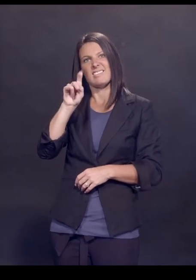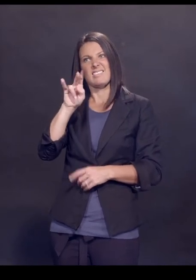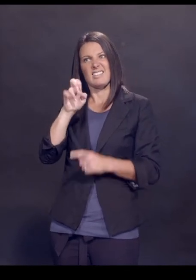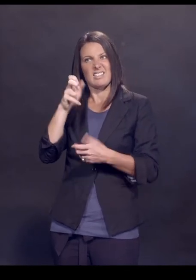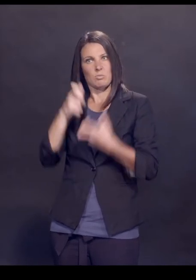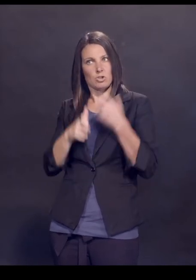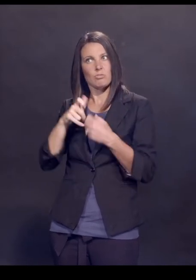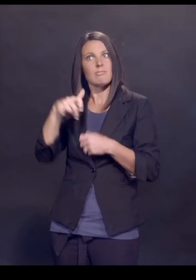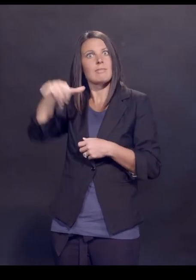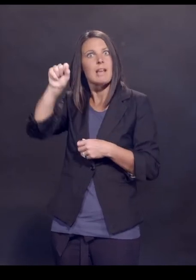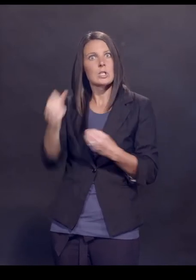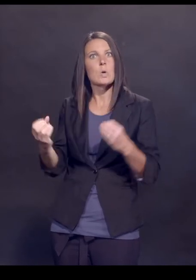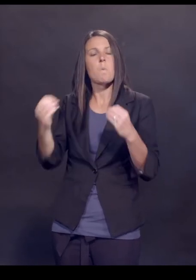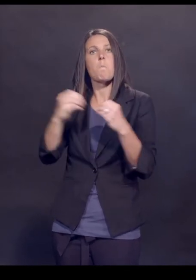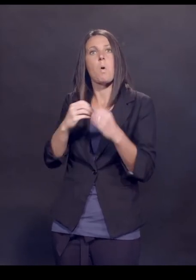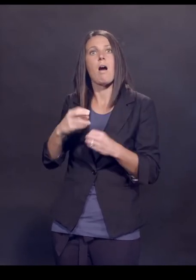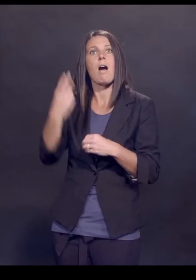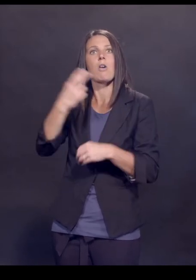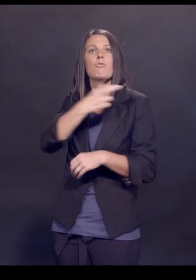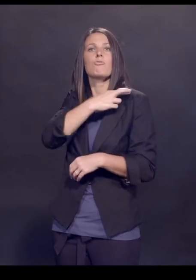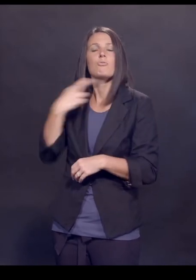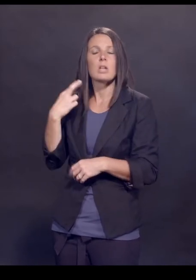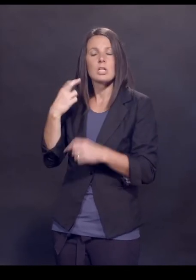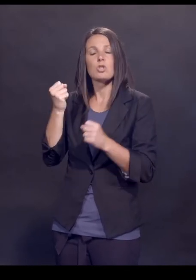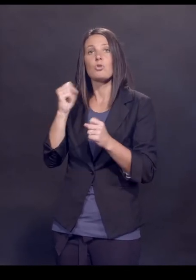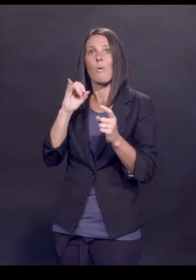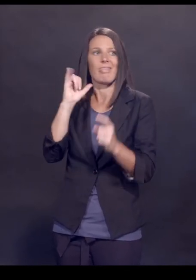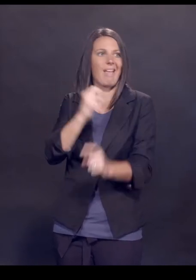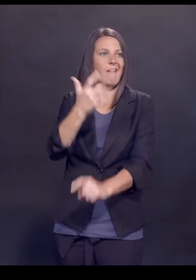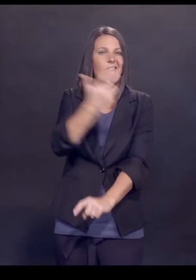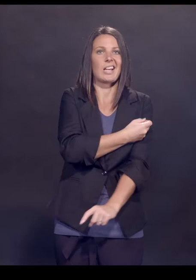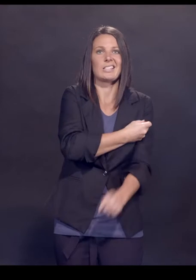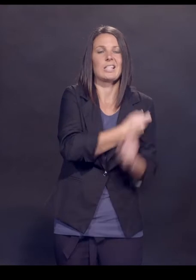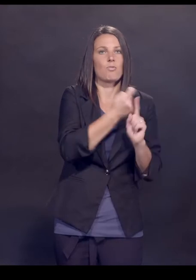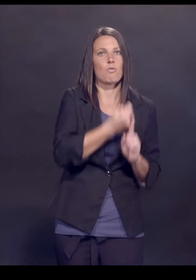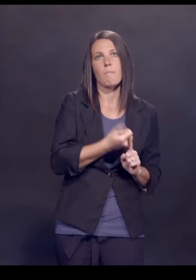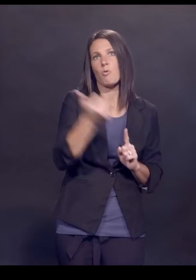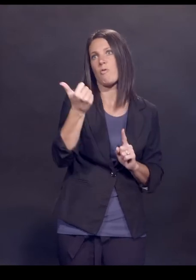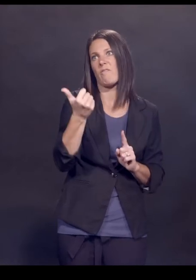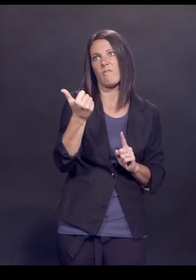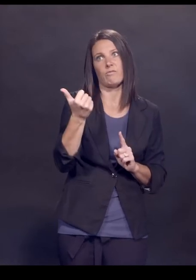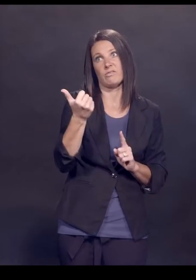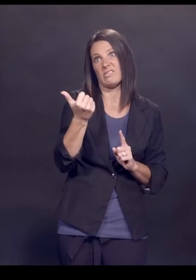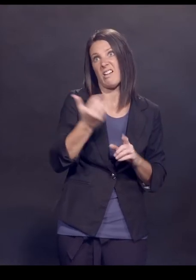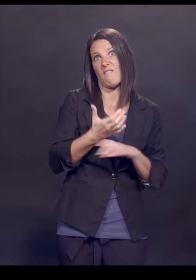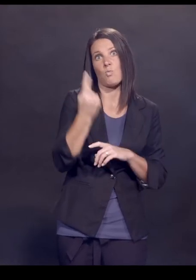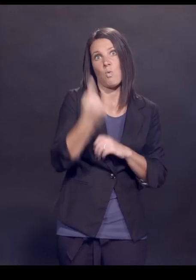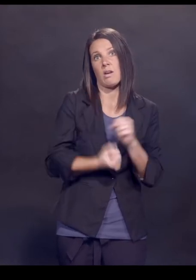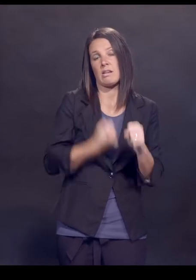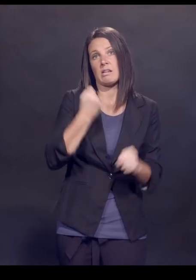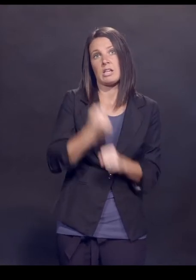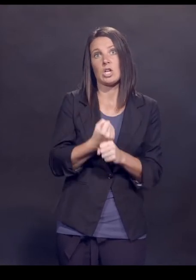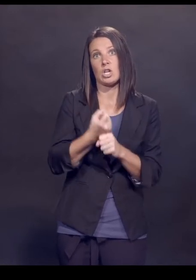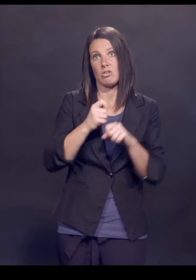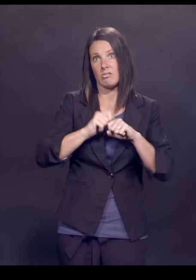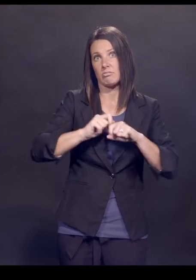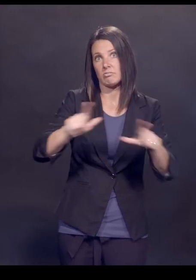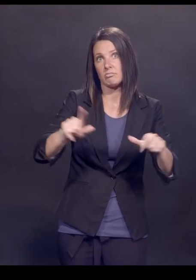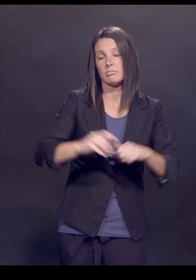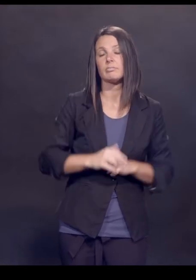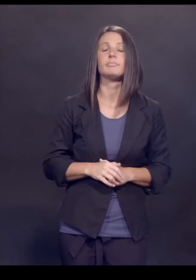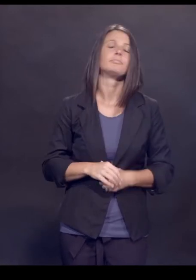And so for that reason, then, Rotashield was taken off the market within a year, frankly, of its being put out there.